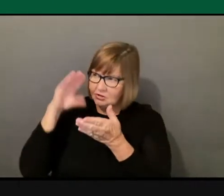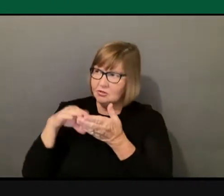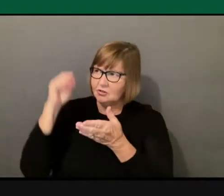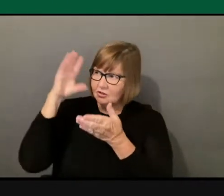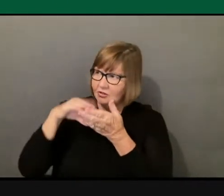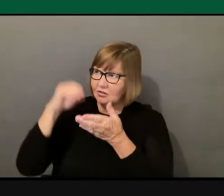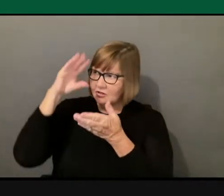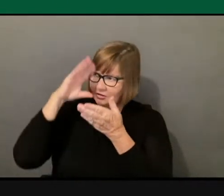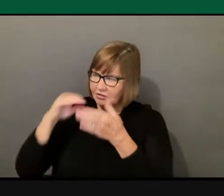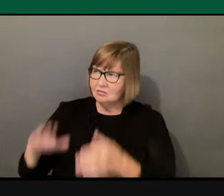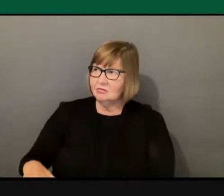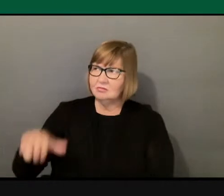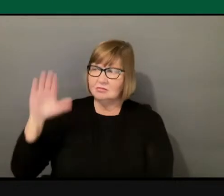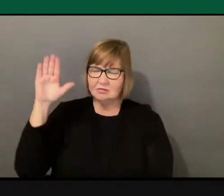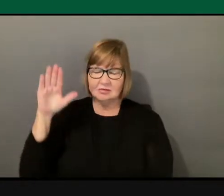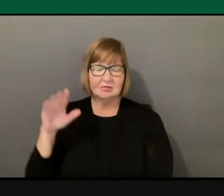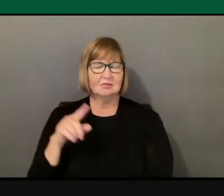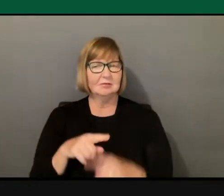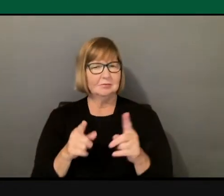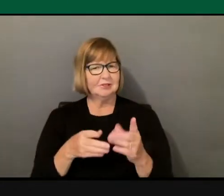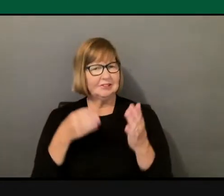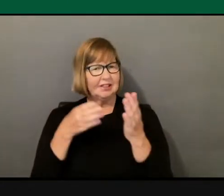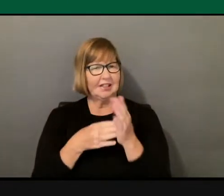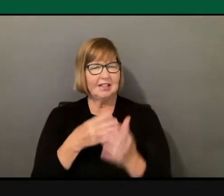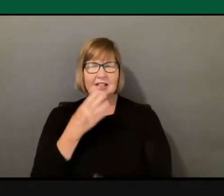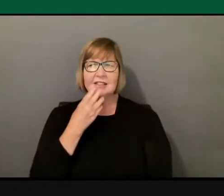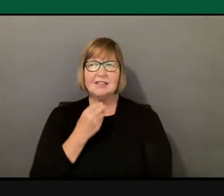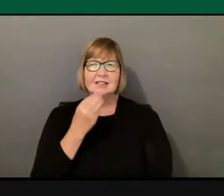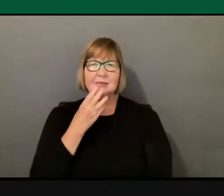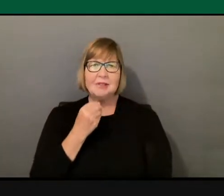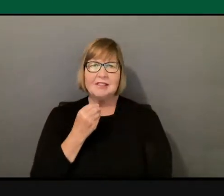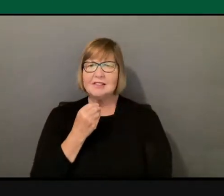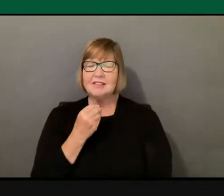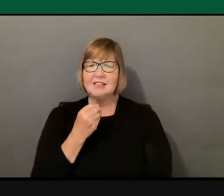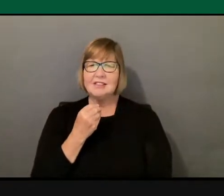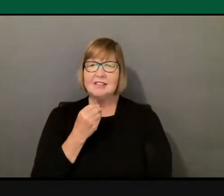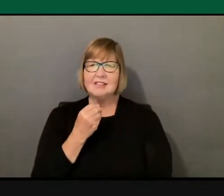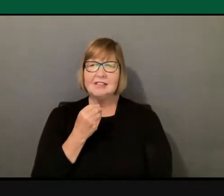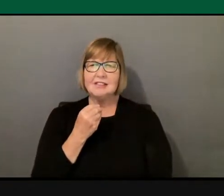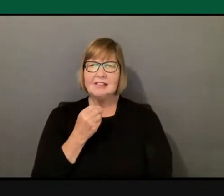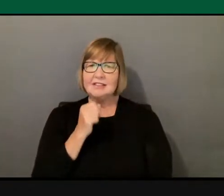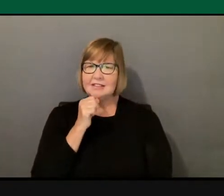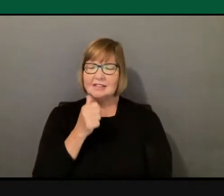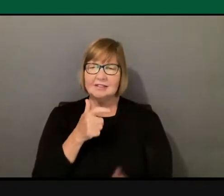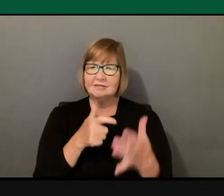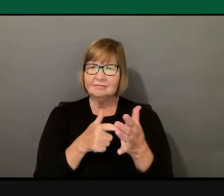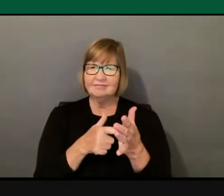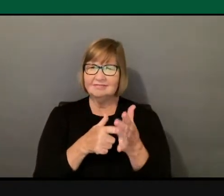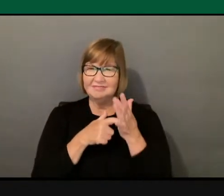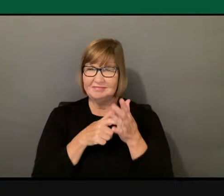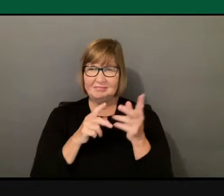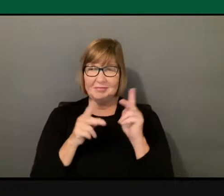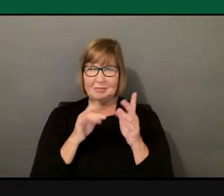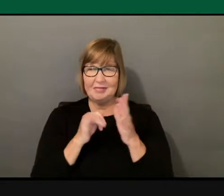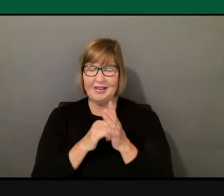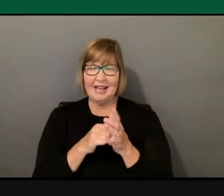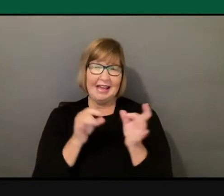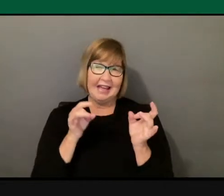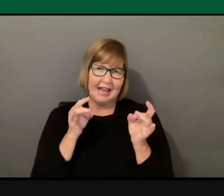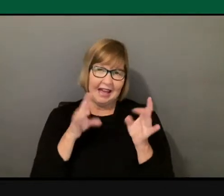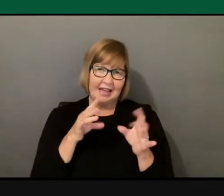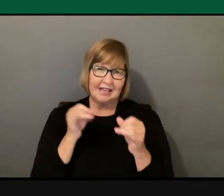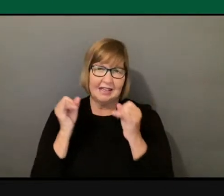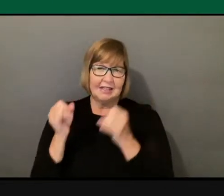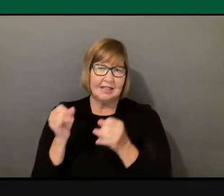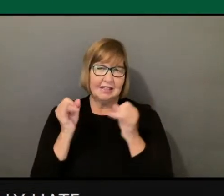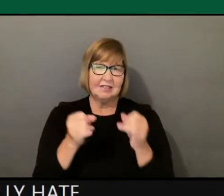But antisemitism, it doesn't take people who really hate individual Jews, right? But it